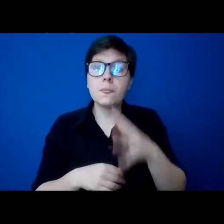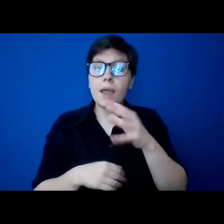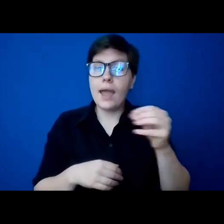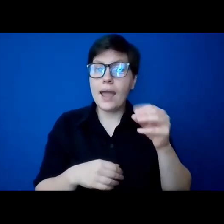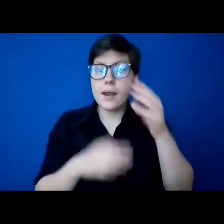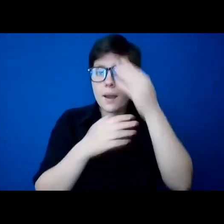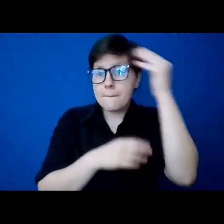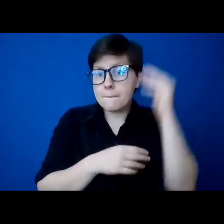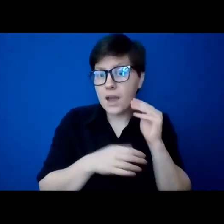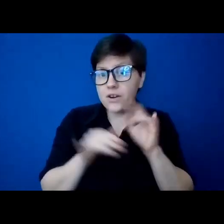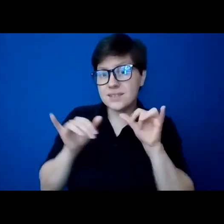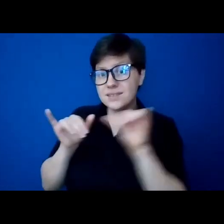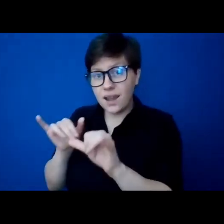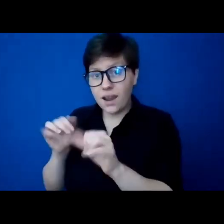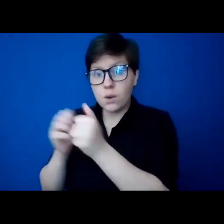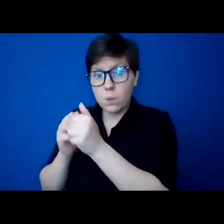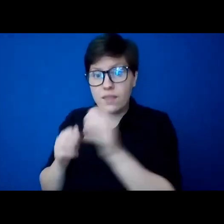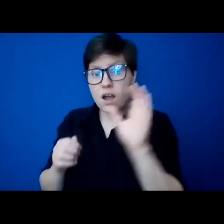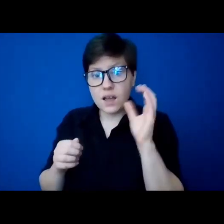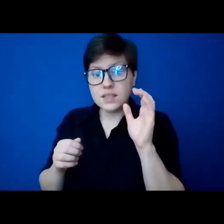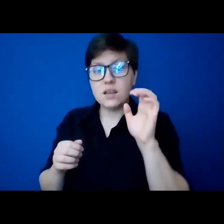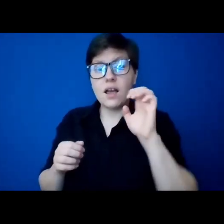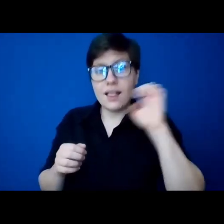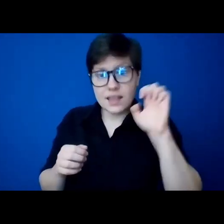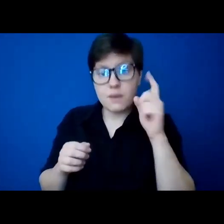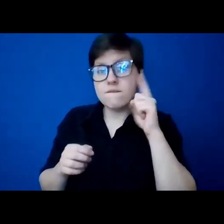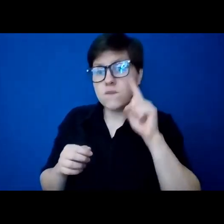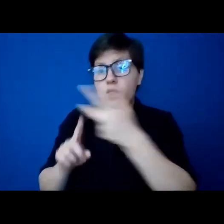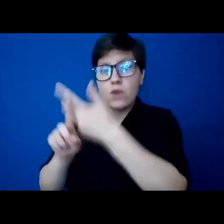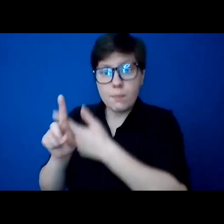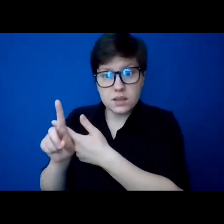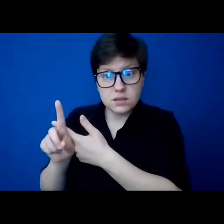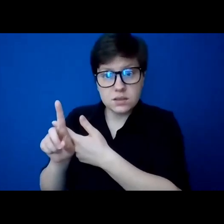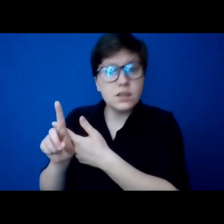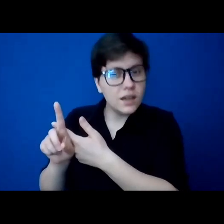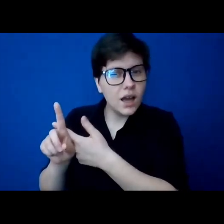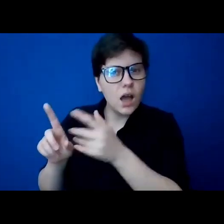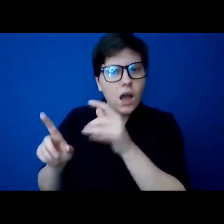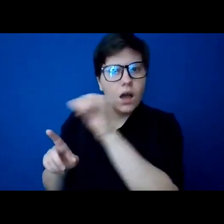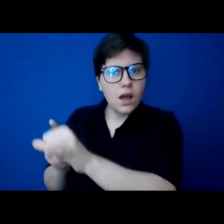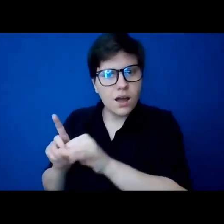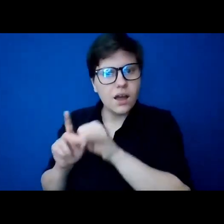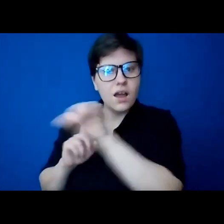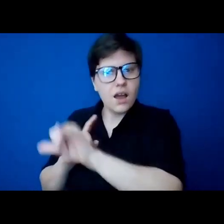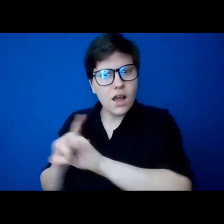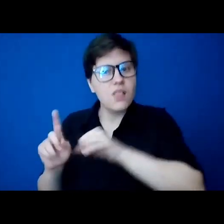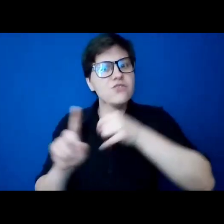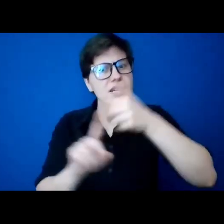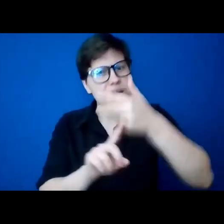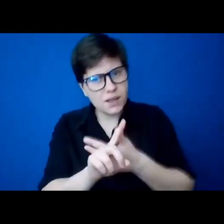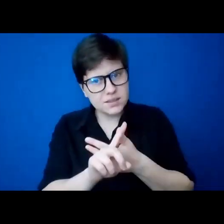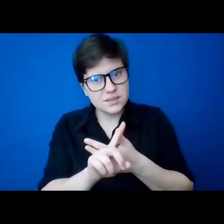her cousin Elizabeth for three months. She lingered with her. And